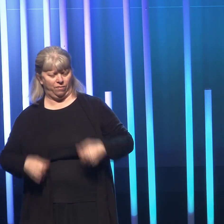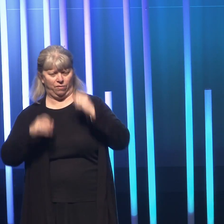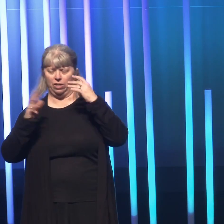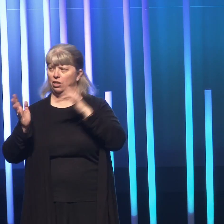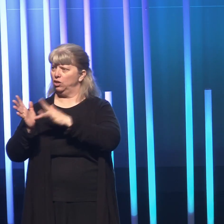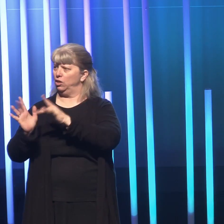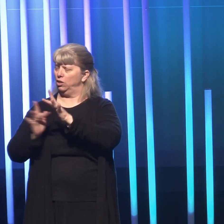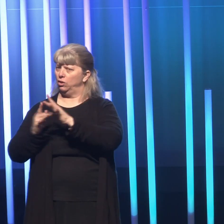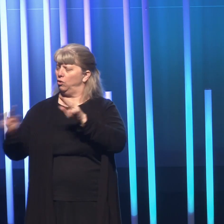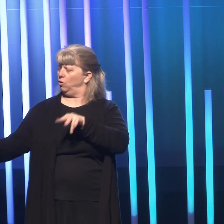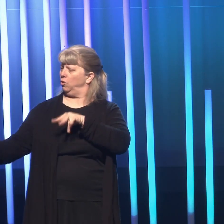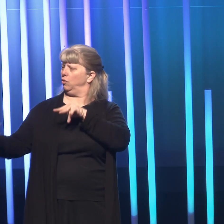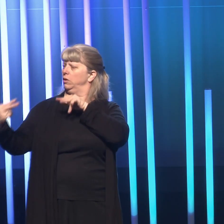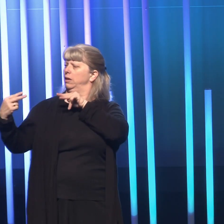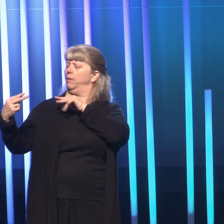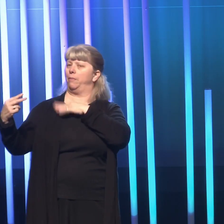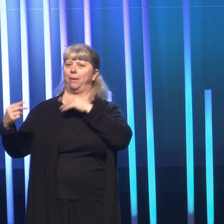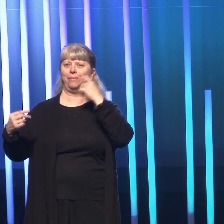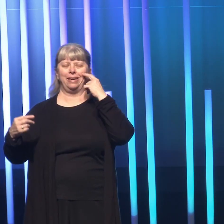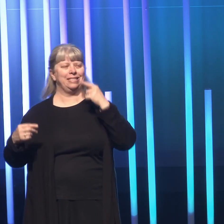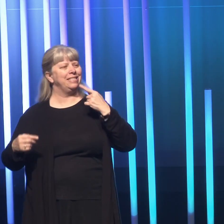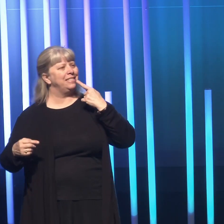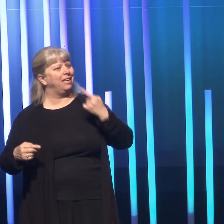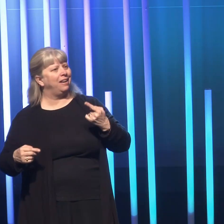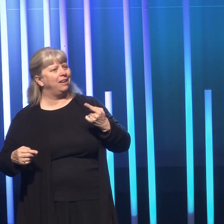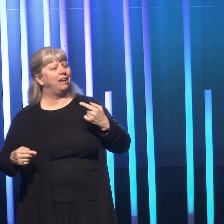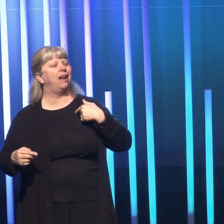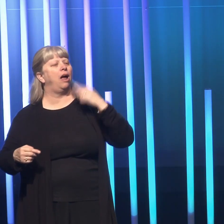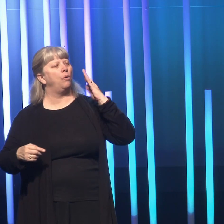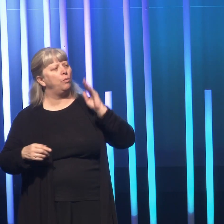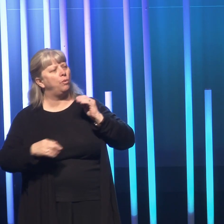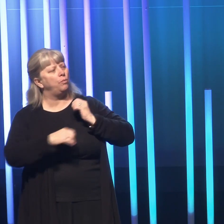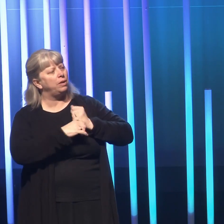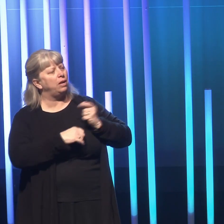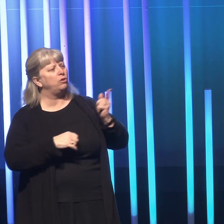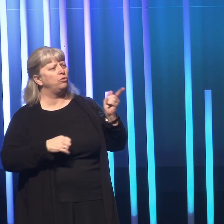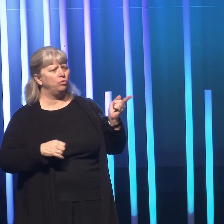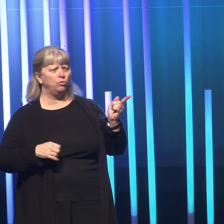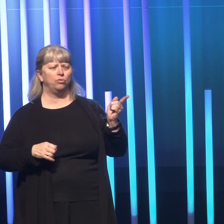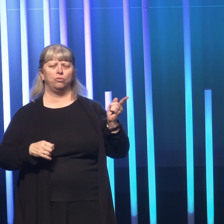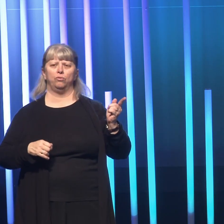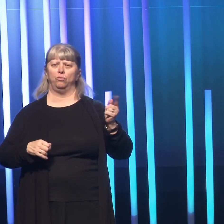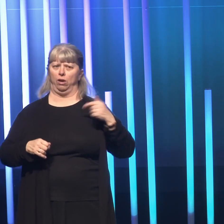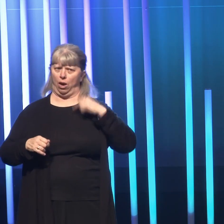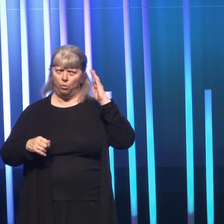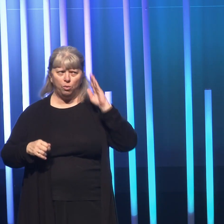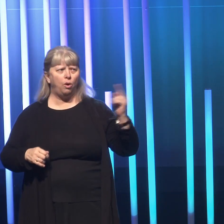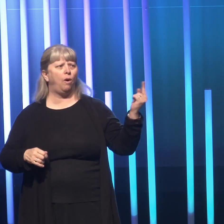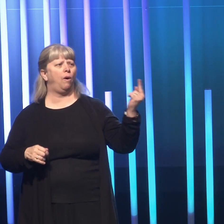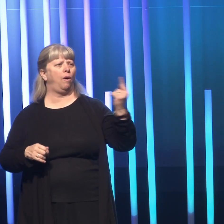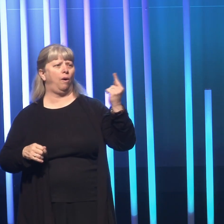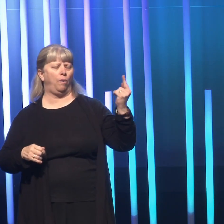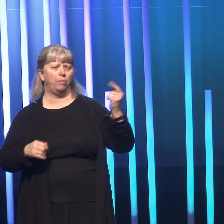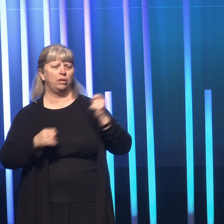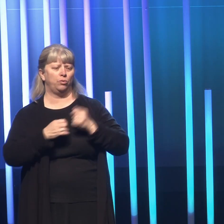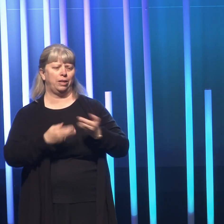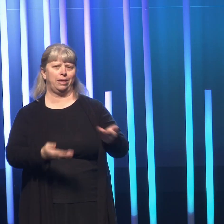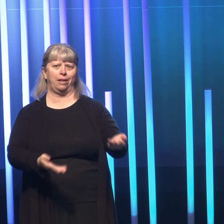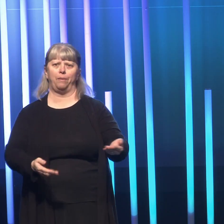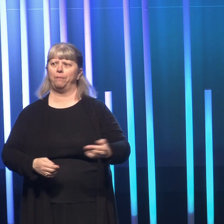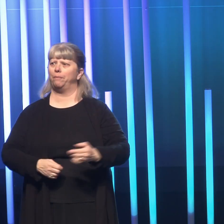Jesus looked at me, and in my mind, I heard him say, I will protect you, and I will always be with them.